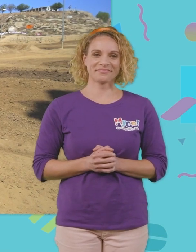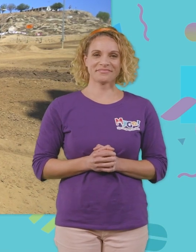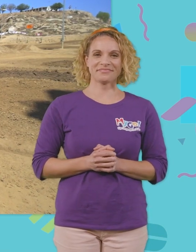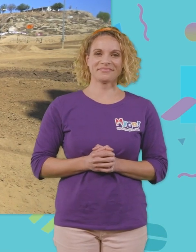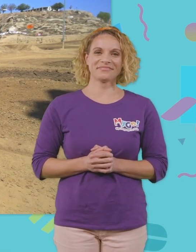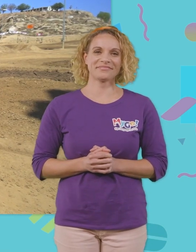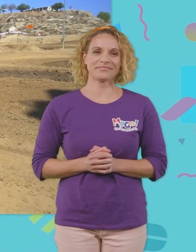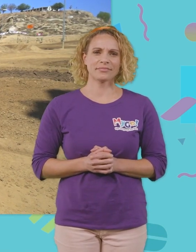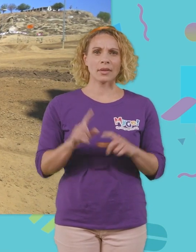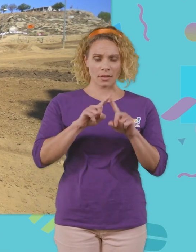but it does